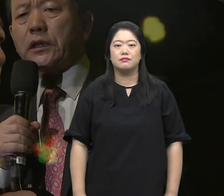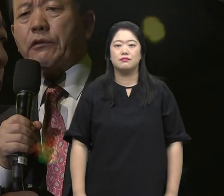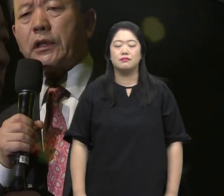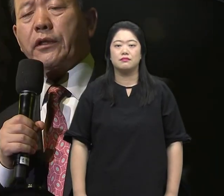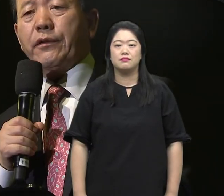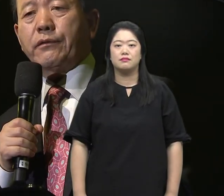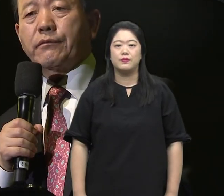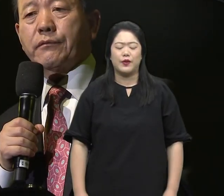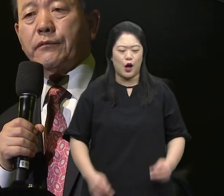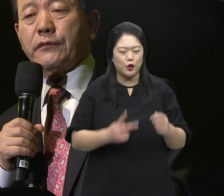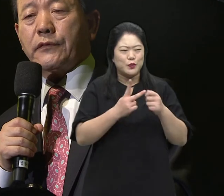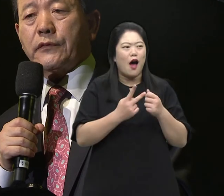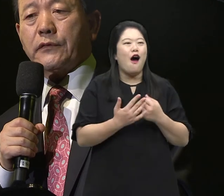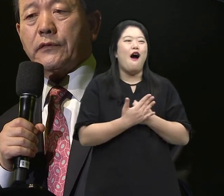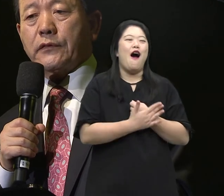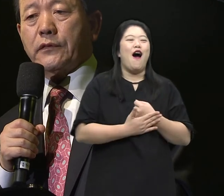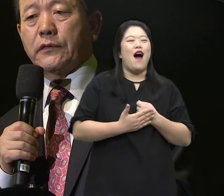The third conflict came to me.